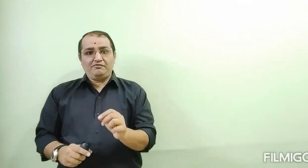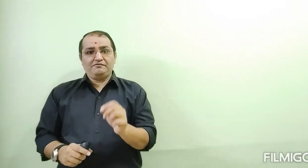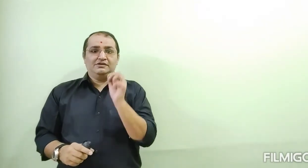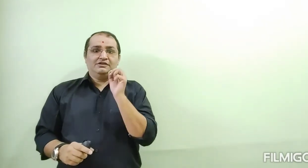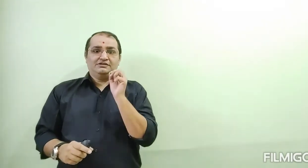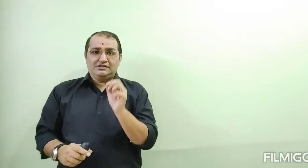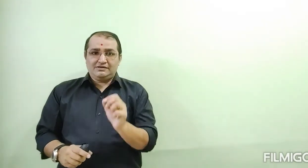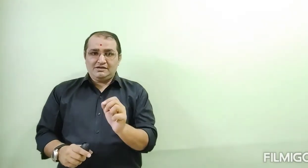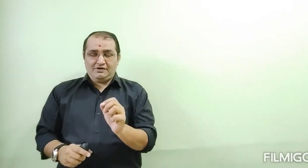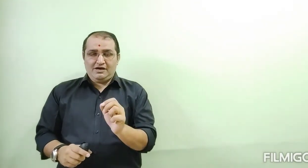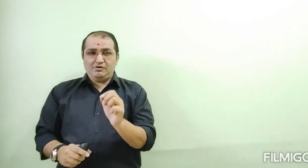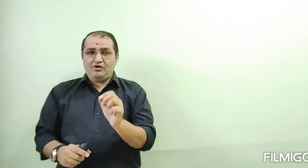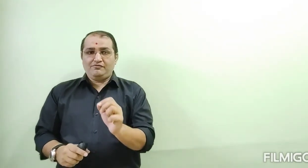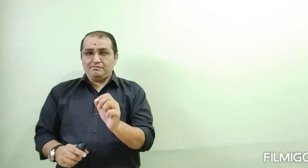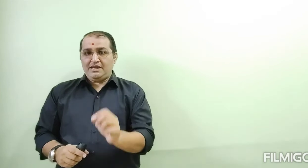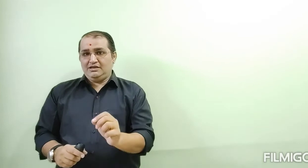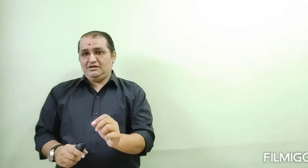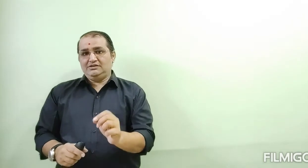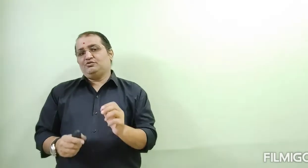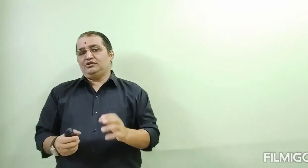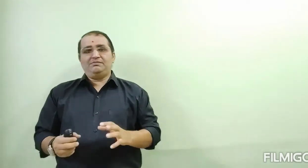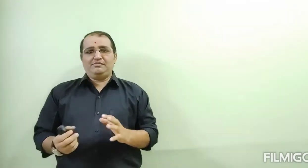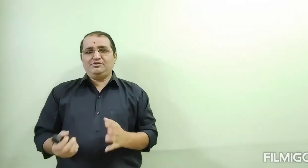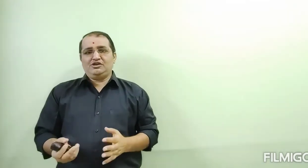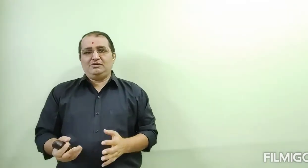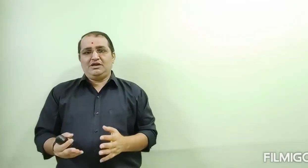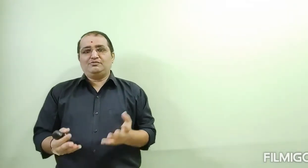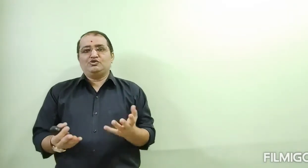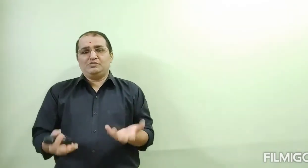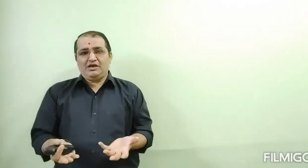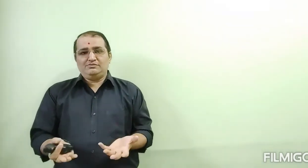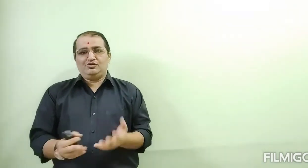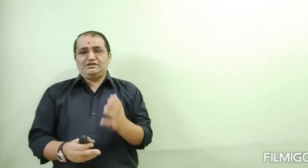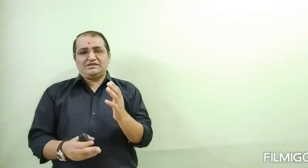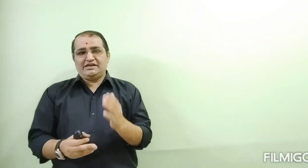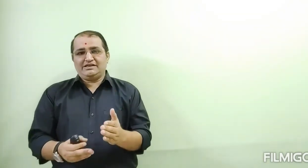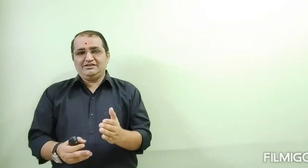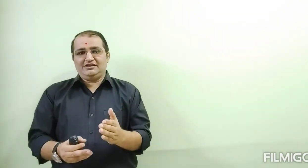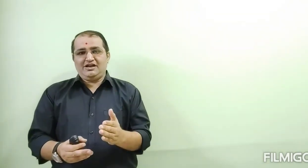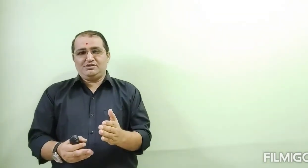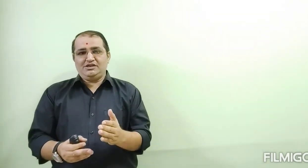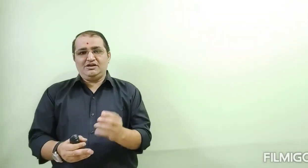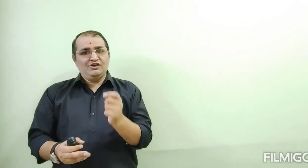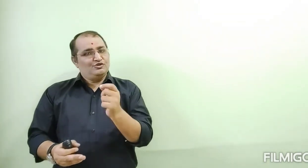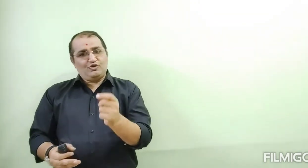that Nawab of Bengal. Dekho yoo hi he. Permission ke bena aap kuch bhi kaam karo ghe jaisen ki kao kirm kiya. Toh